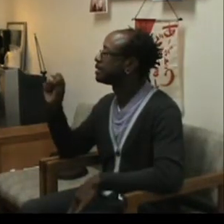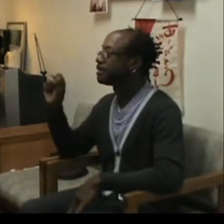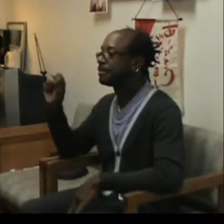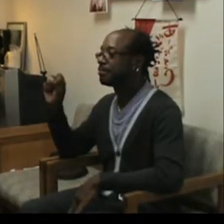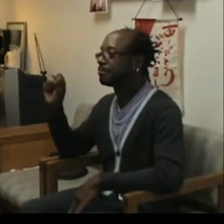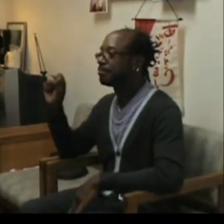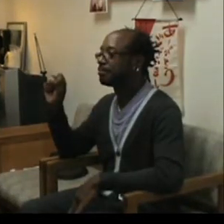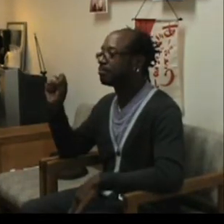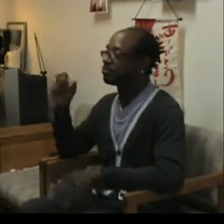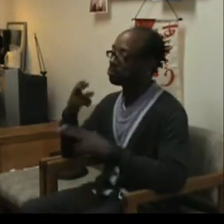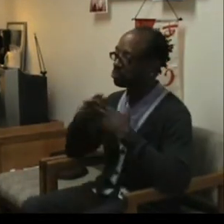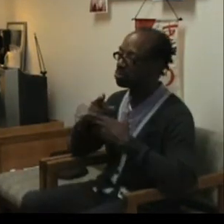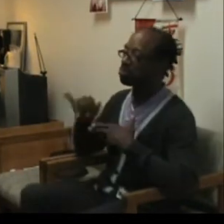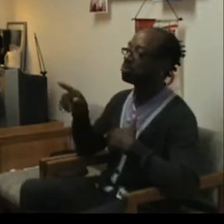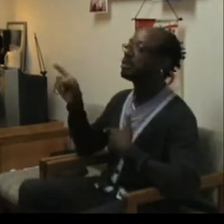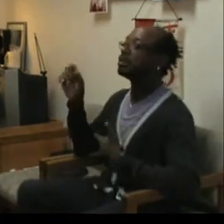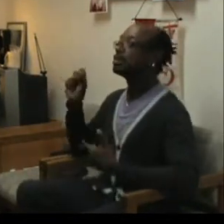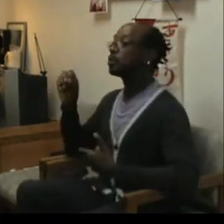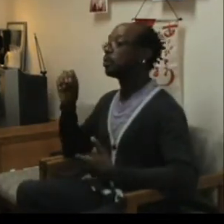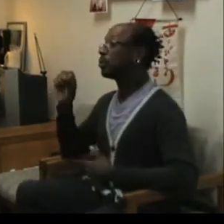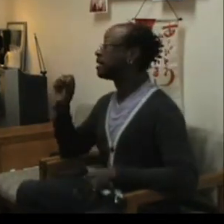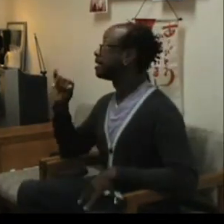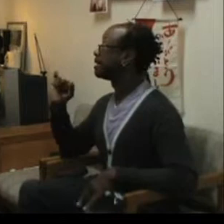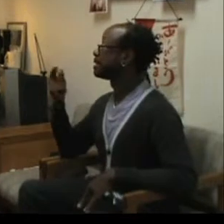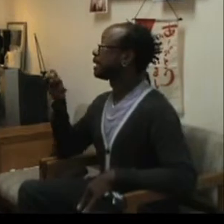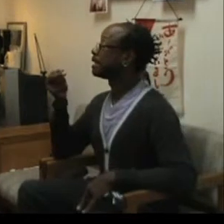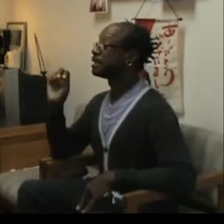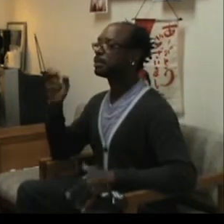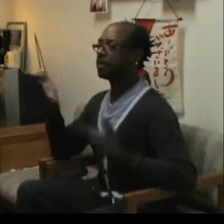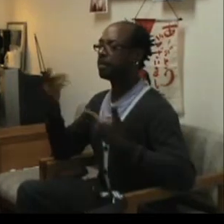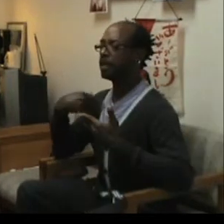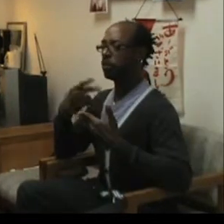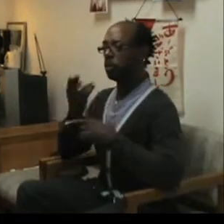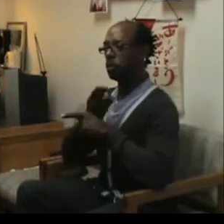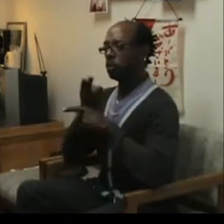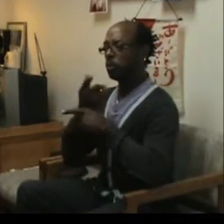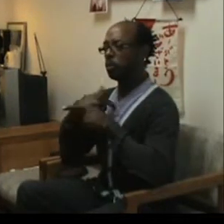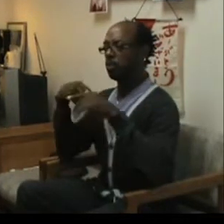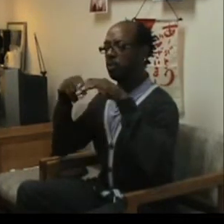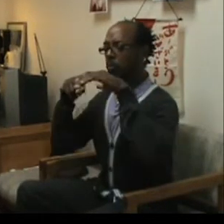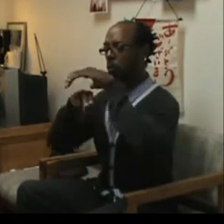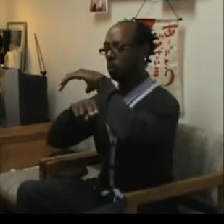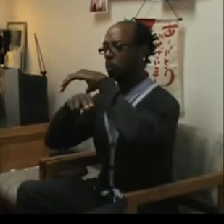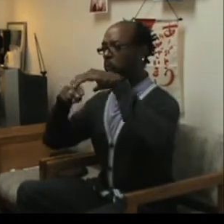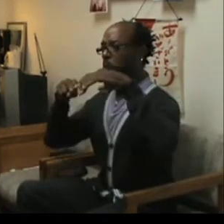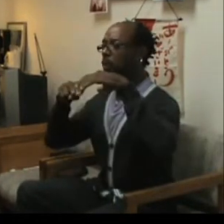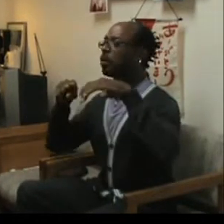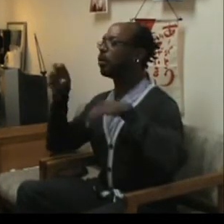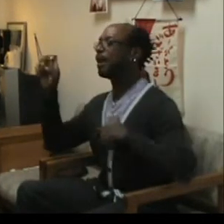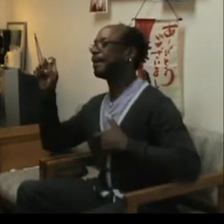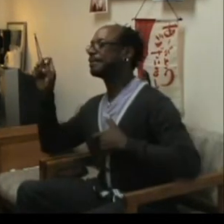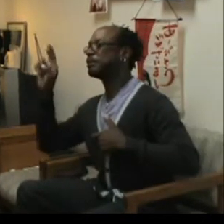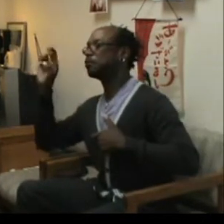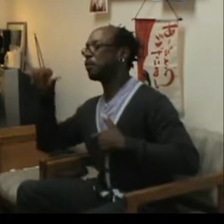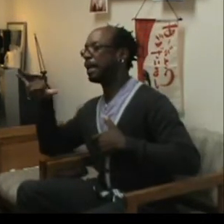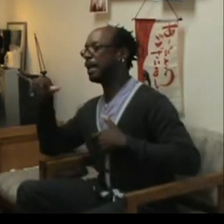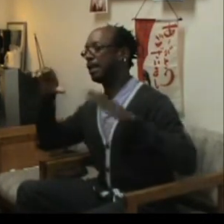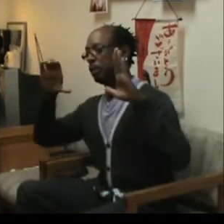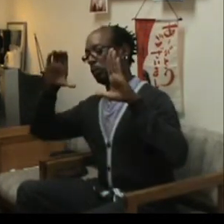So, signs, we might use x-ray, lab testing.